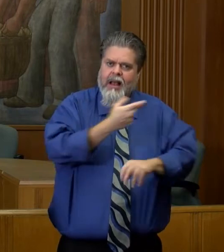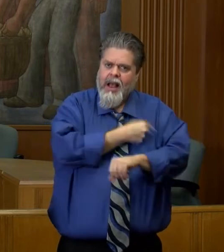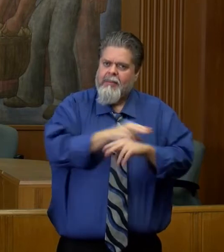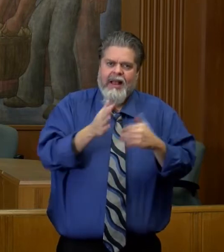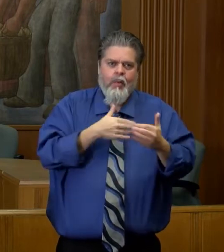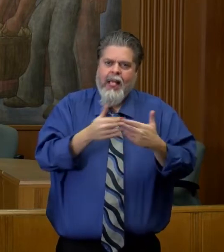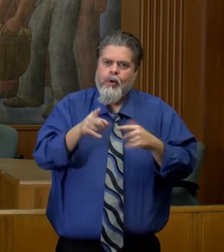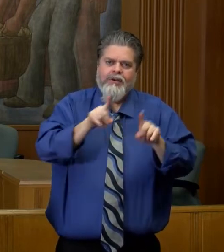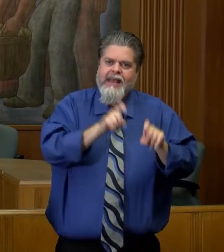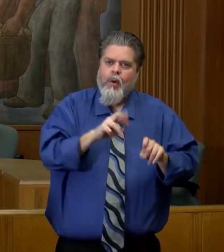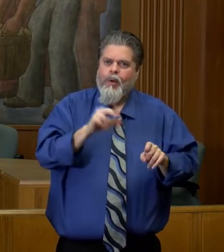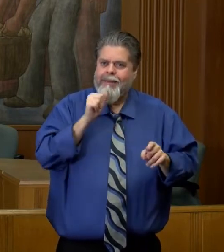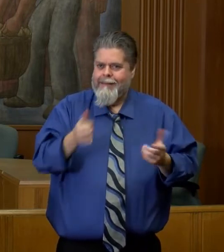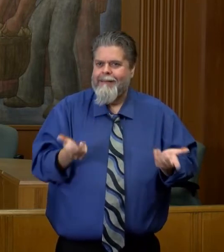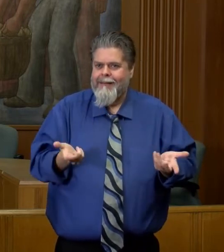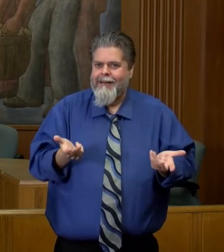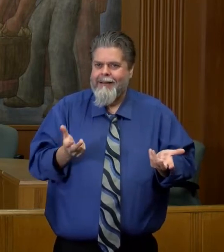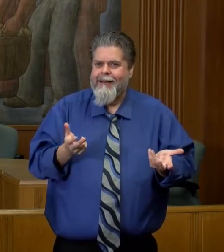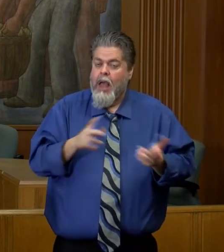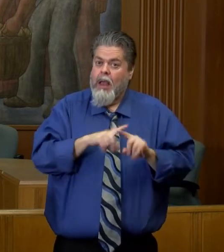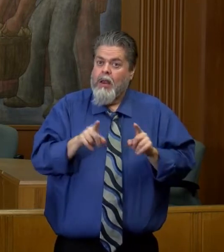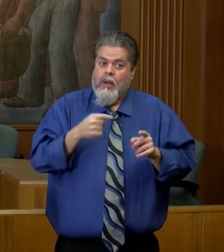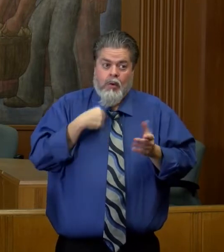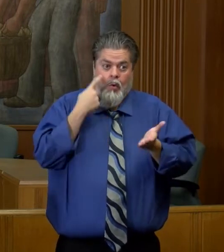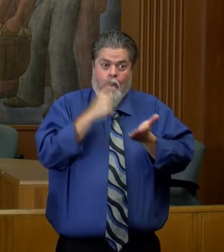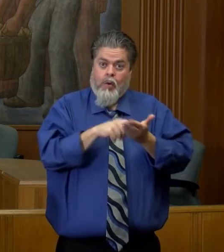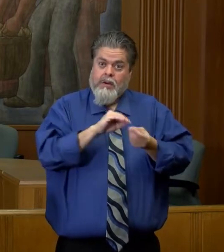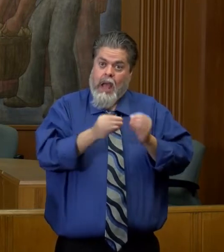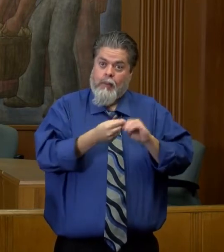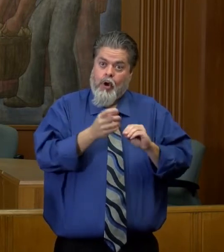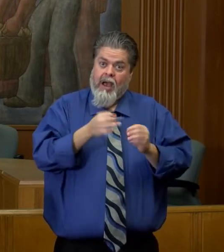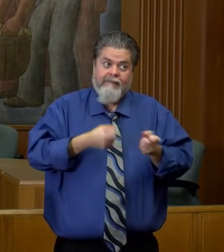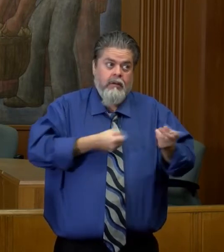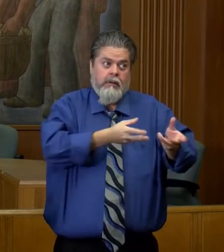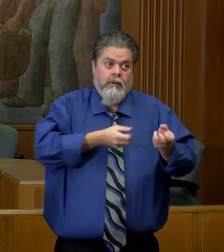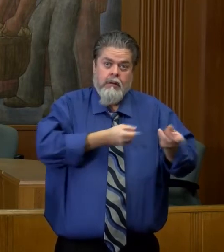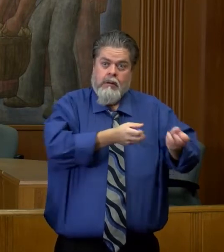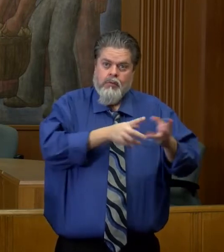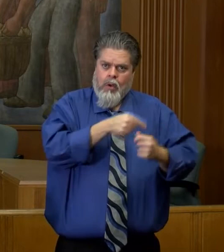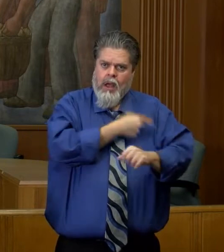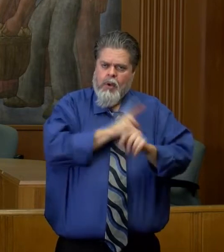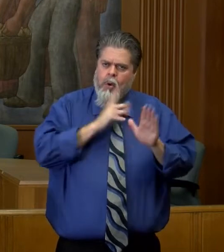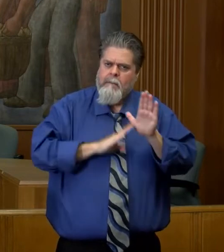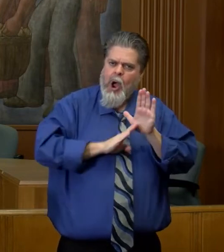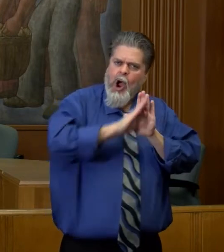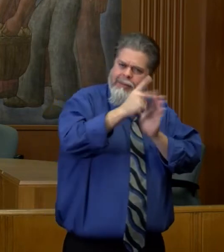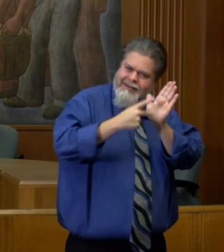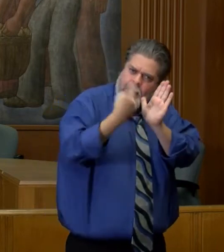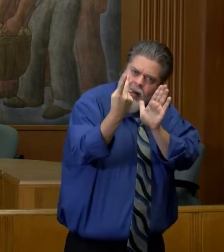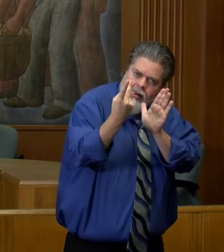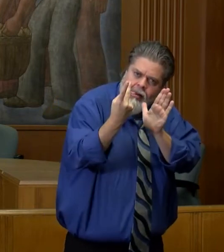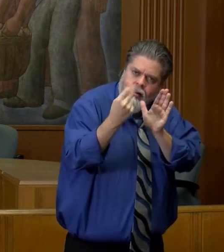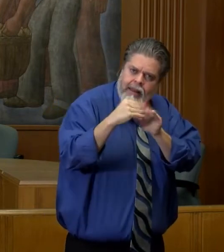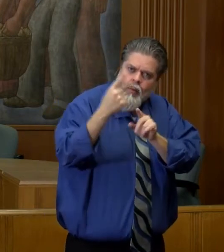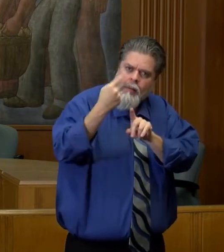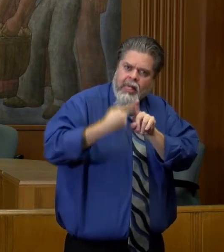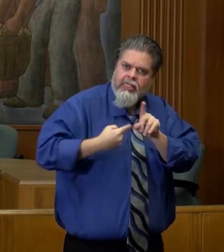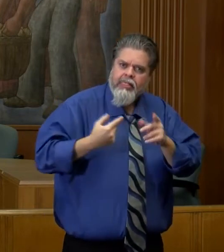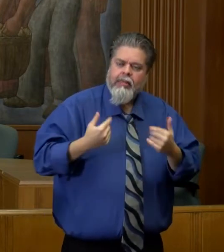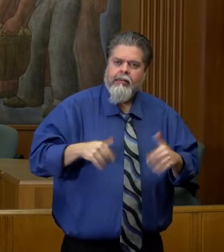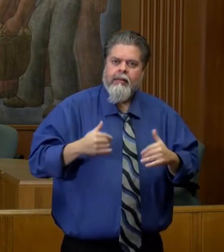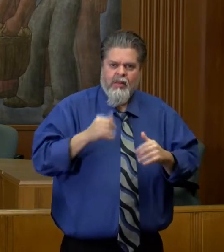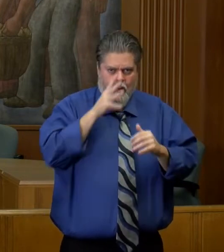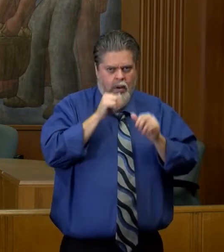tested and so the number of hospitalizations has doubled in the last month and we're worried it's going to keep going up. And so